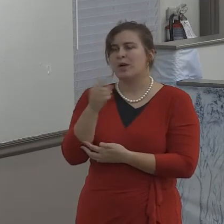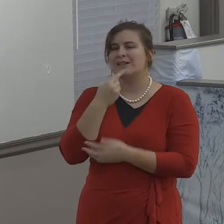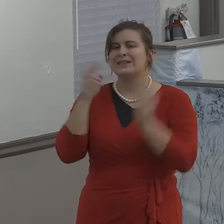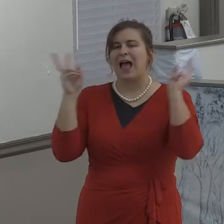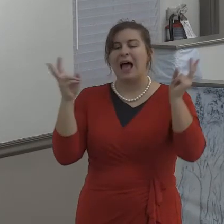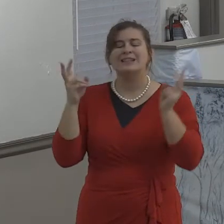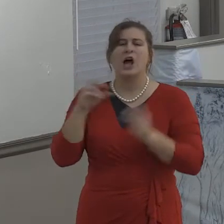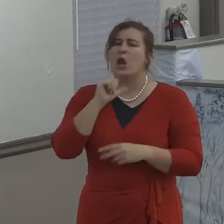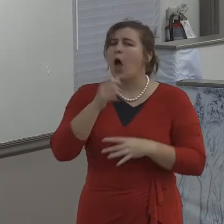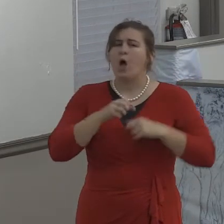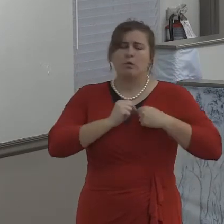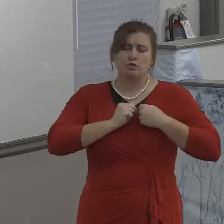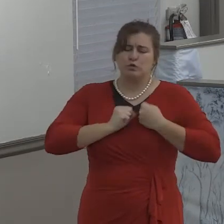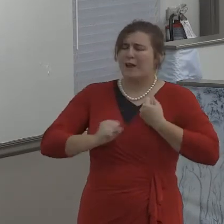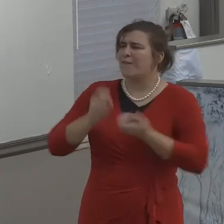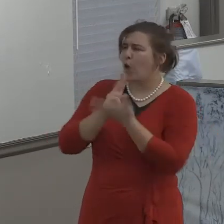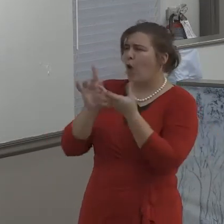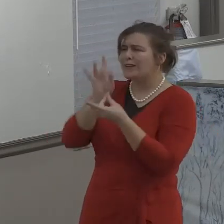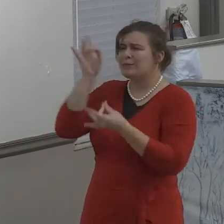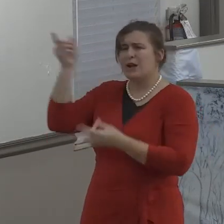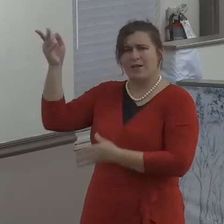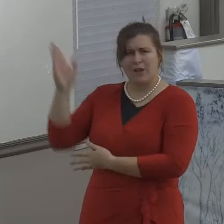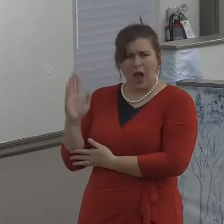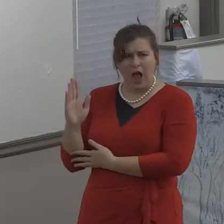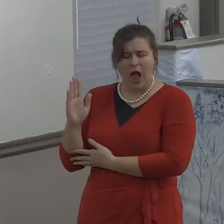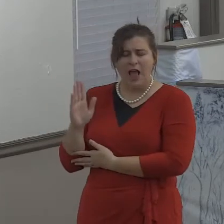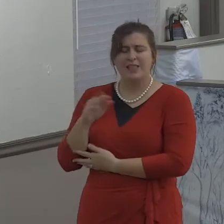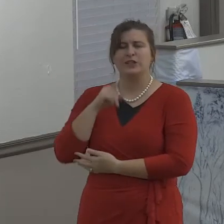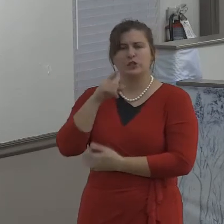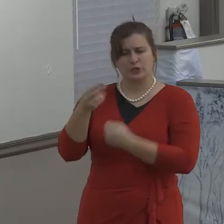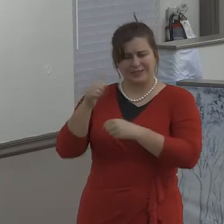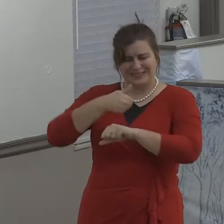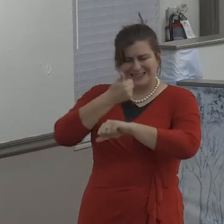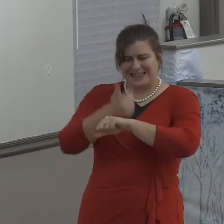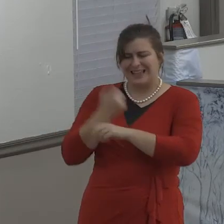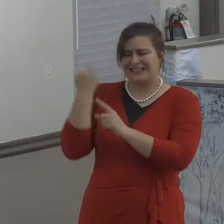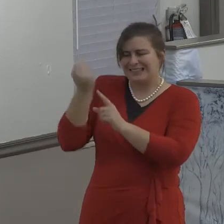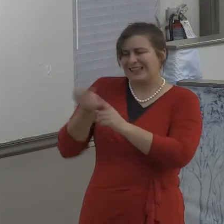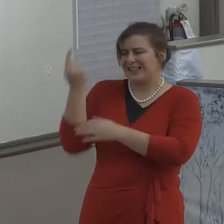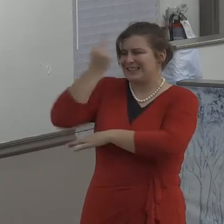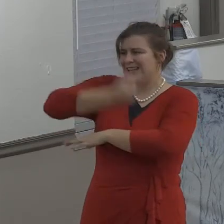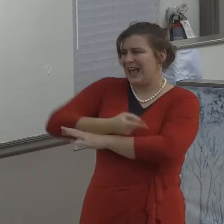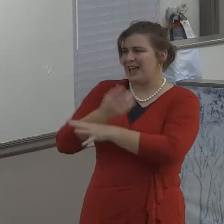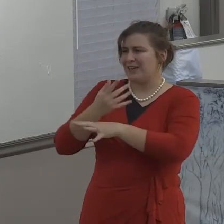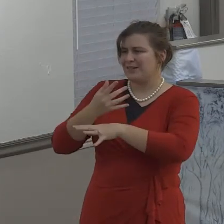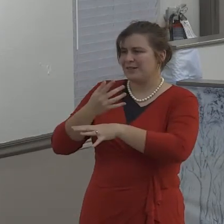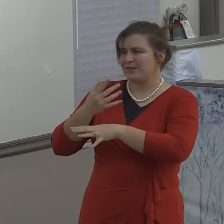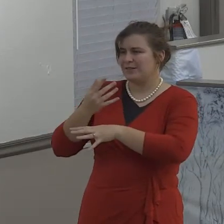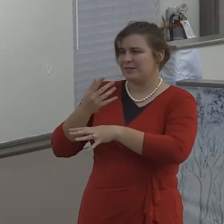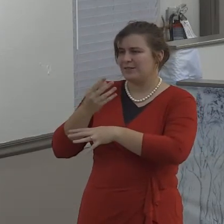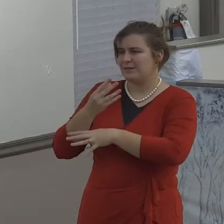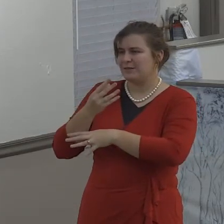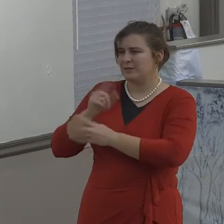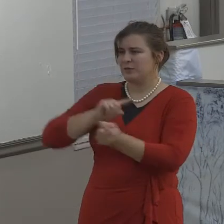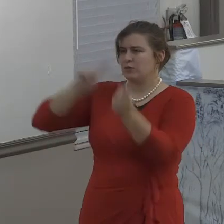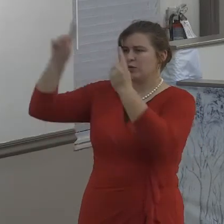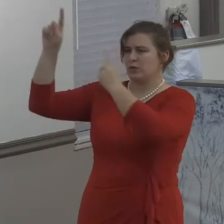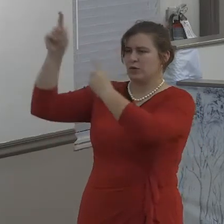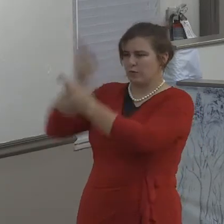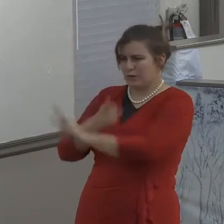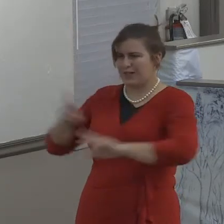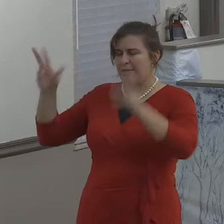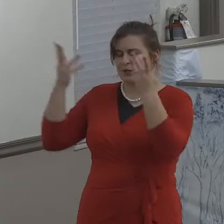of getting even. Or, you just wait. Or, you know, I'm going to do this. Or, you know, threats.